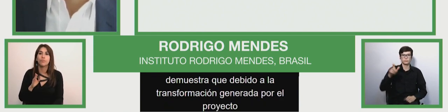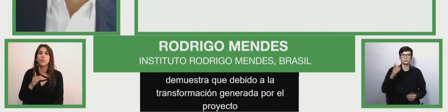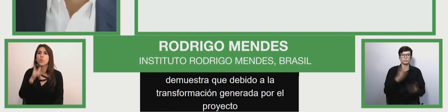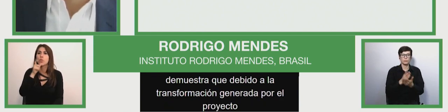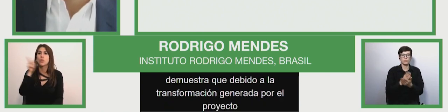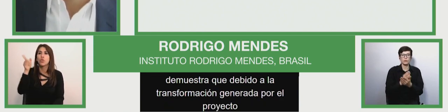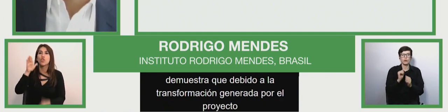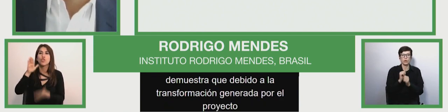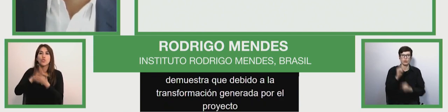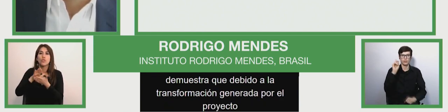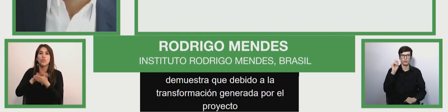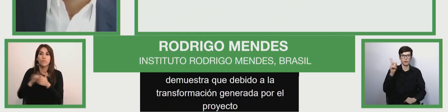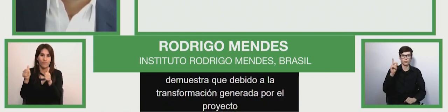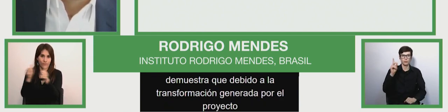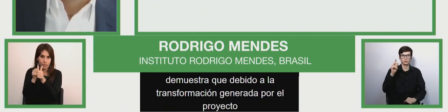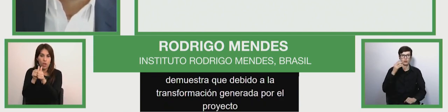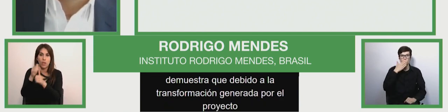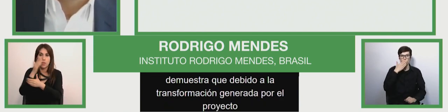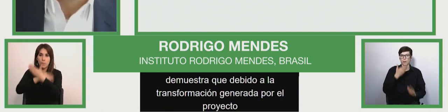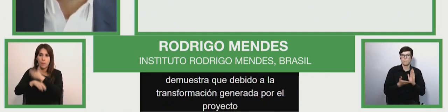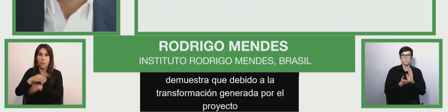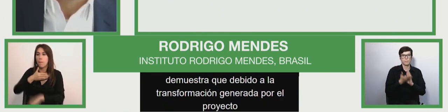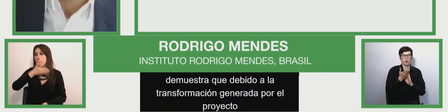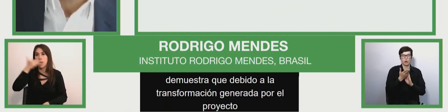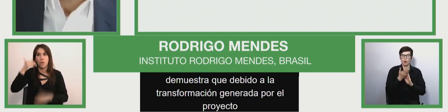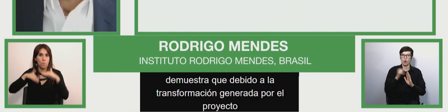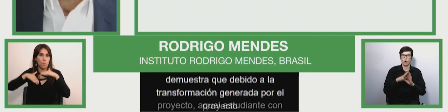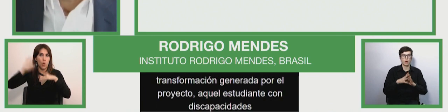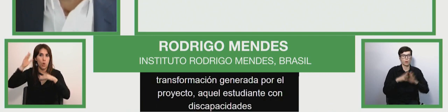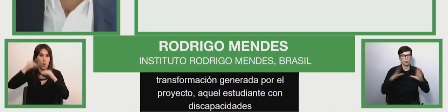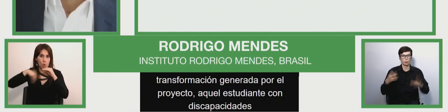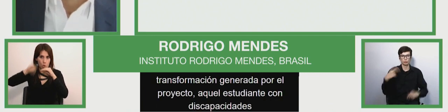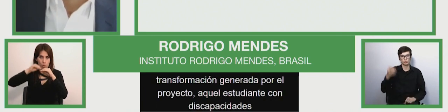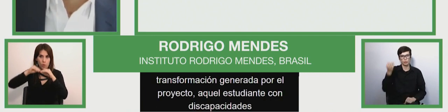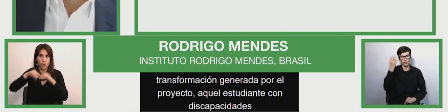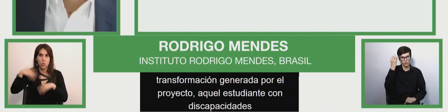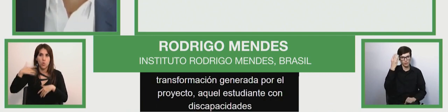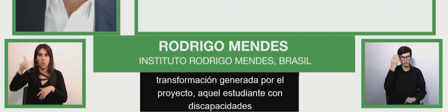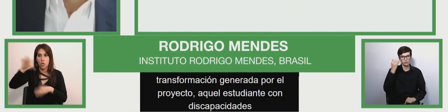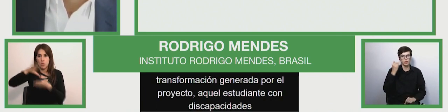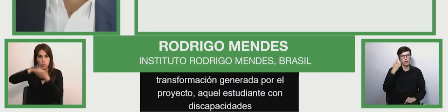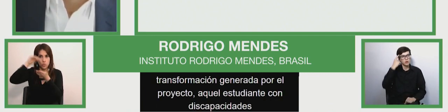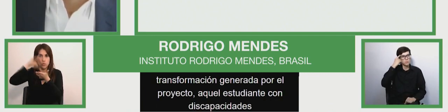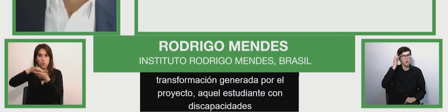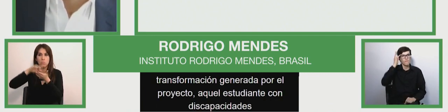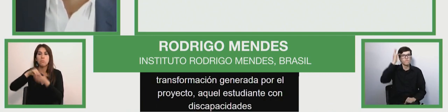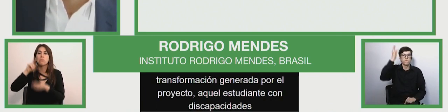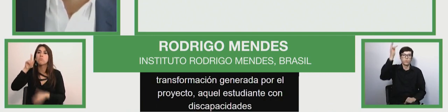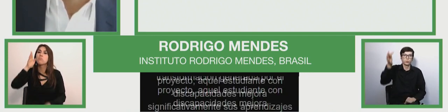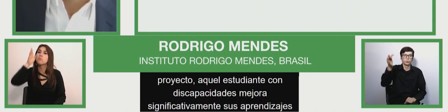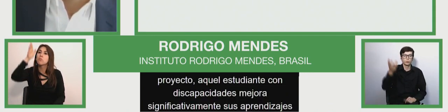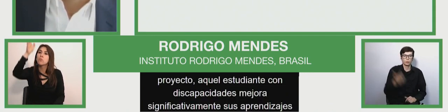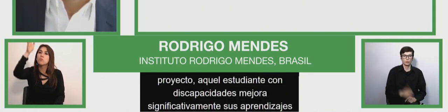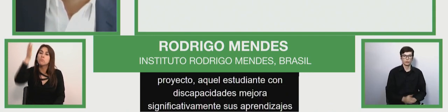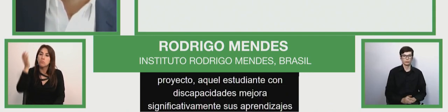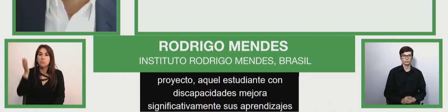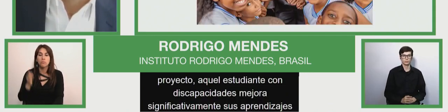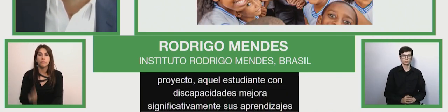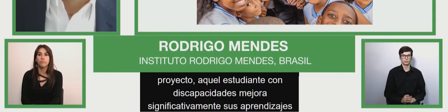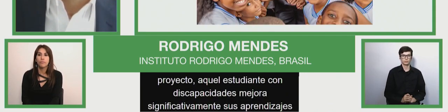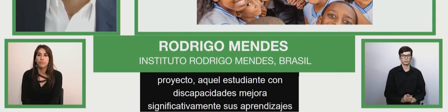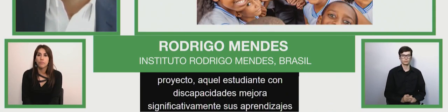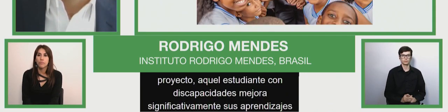the transformations generated by the project, the students with disabilities improve significantly